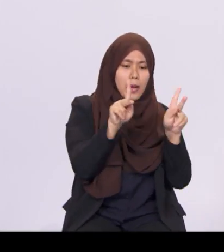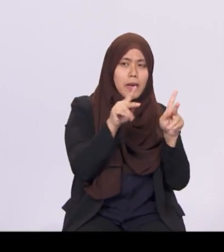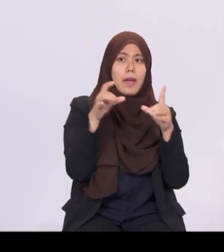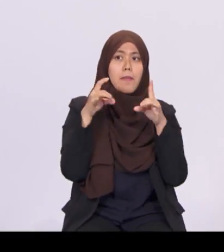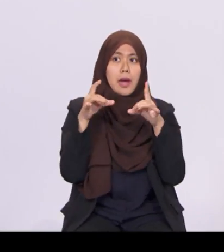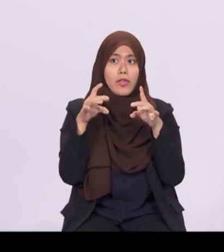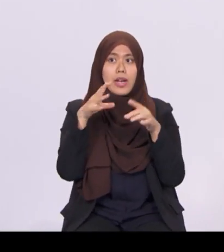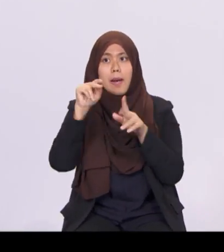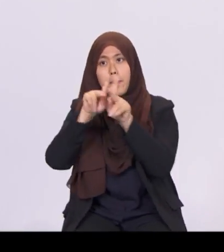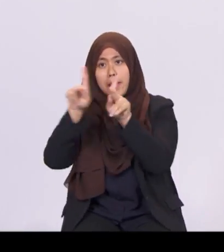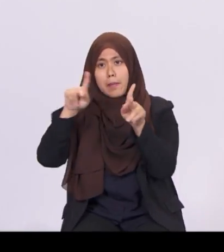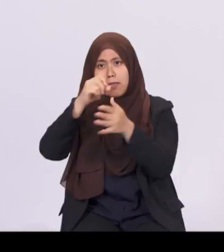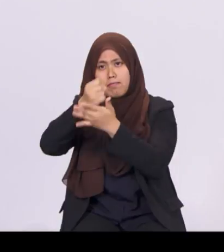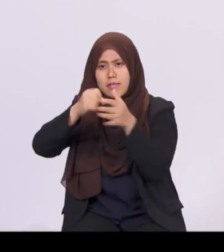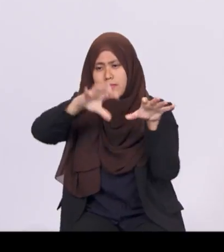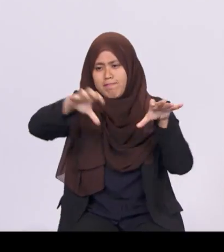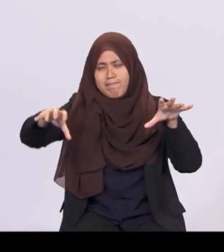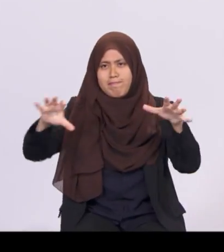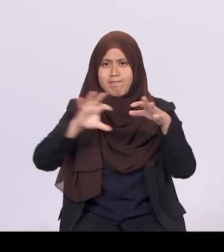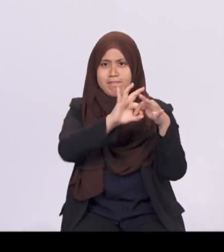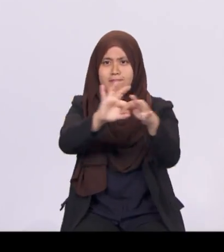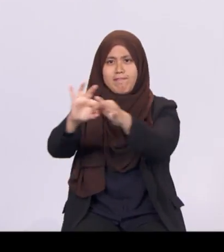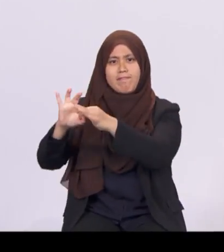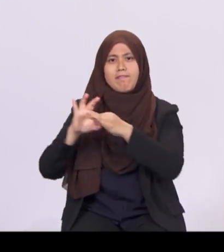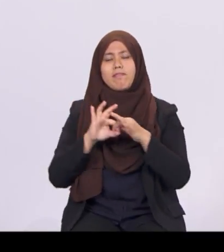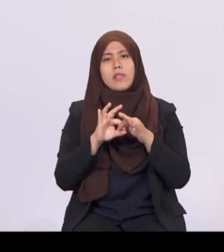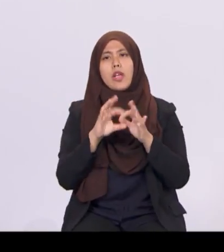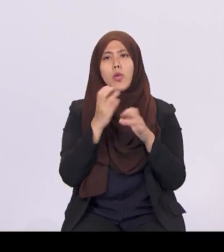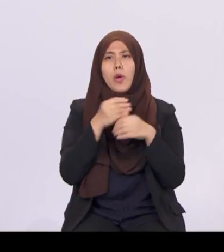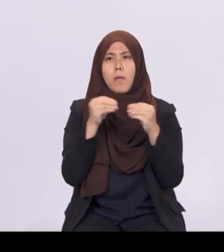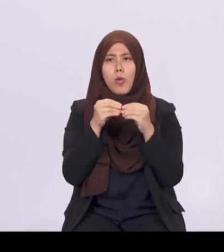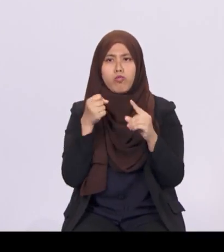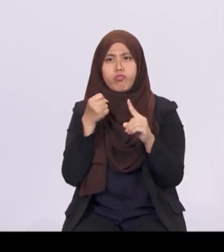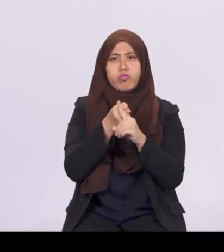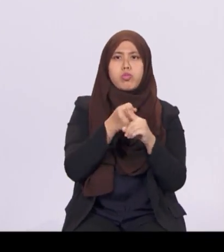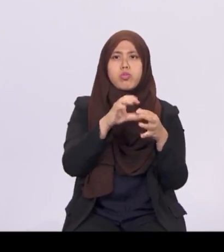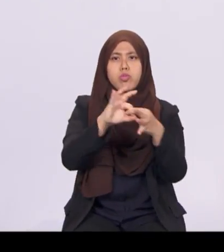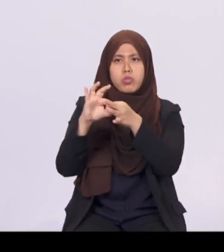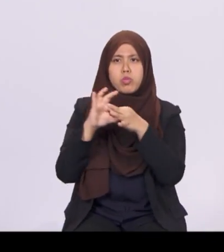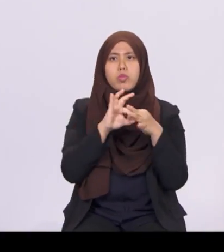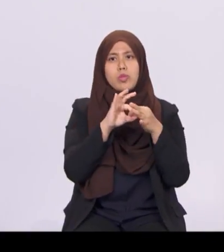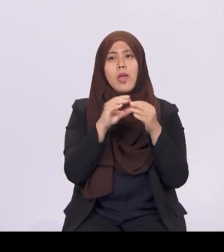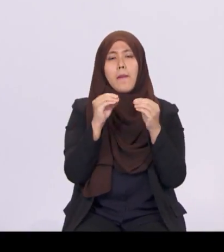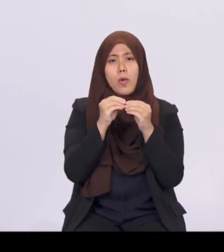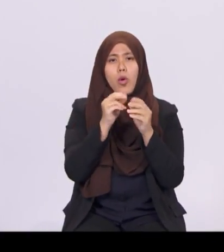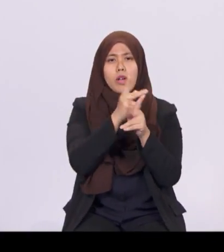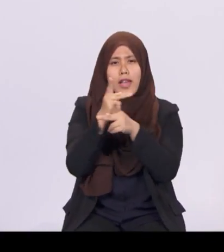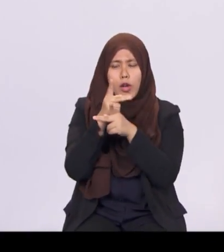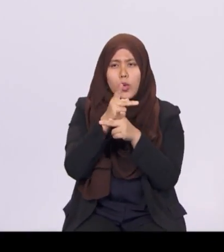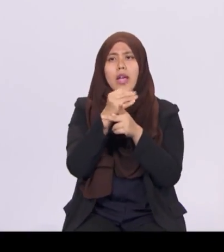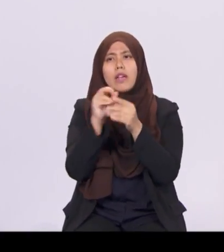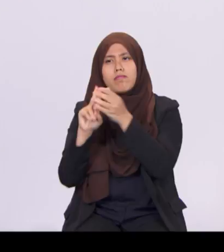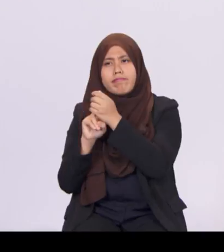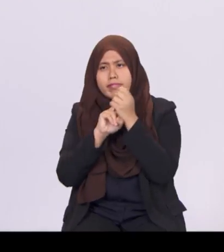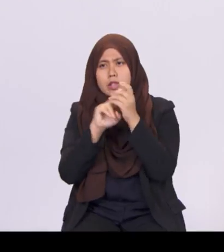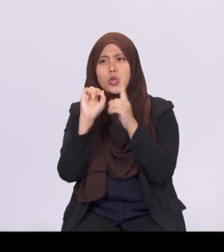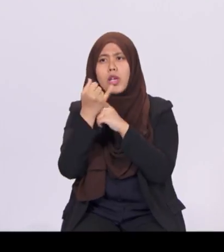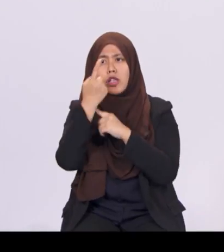create greater collective impacts, and build a more caring and cohesive society for ourselves and future generations.